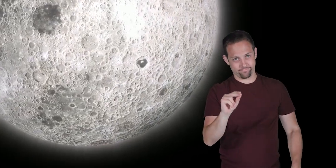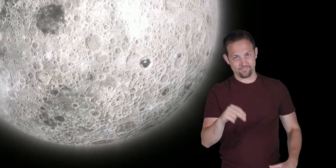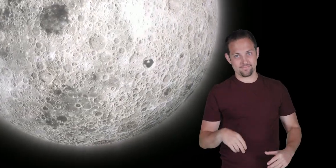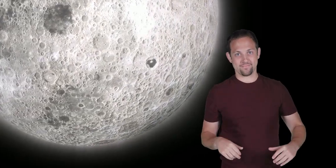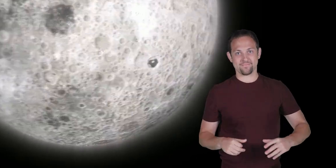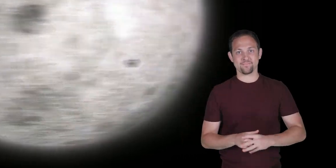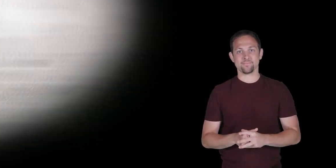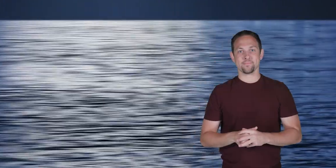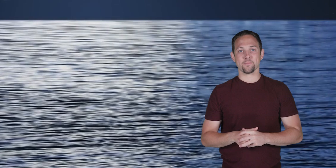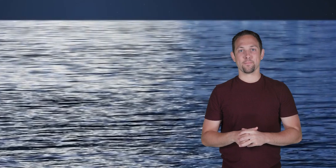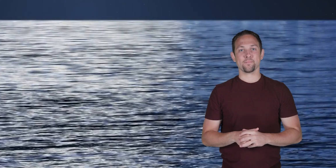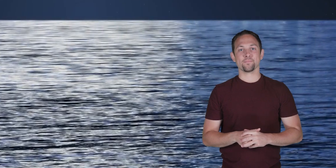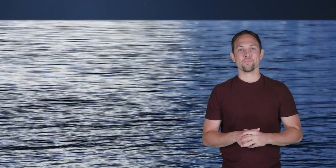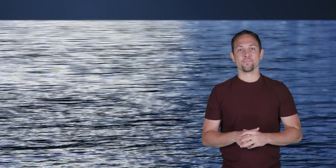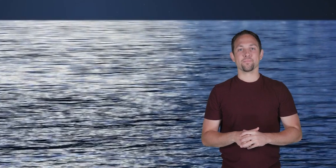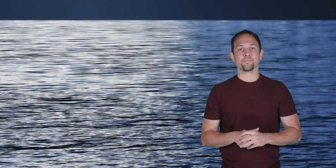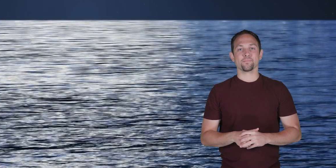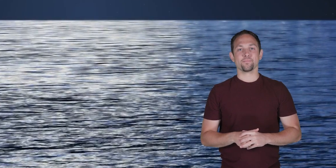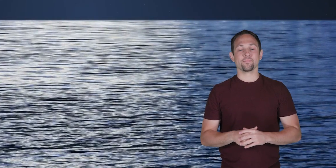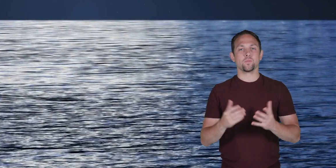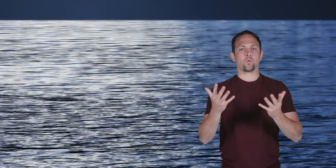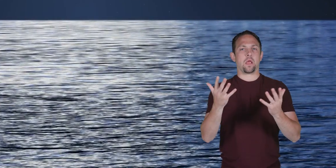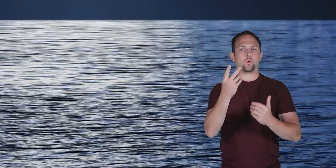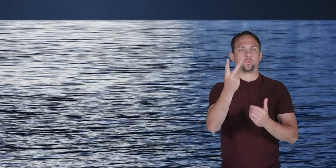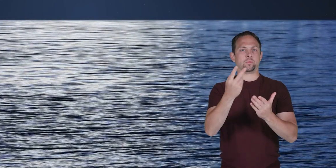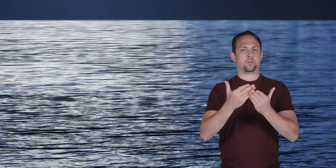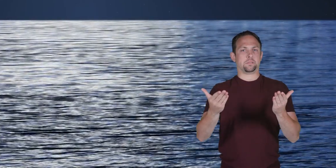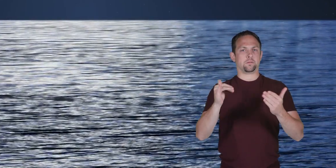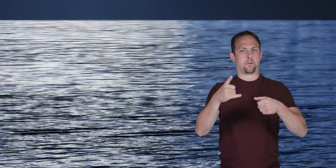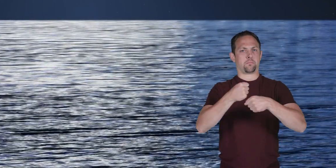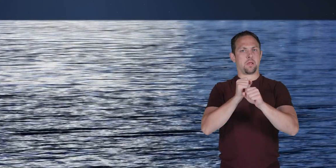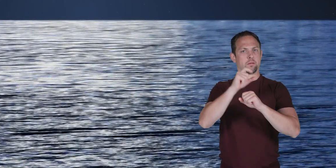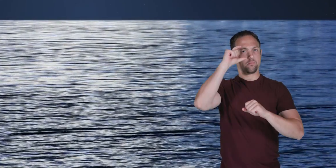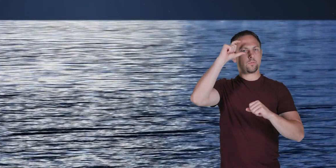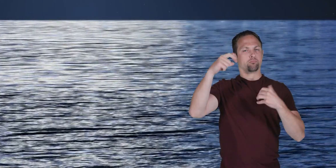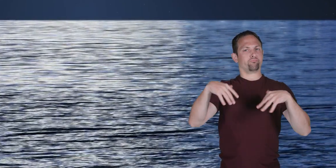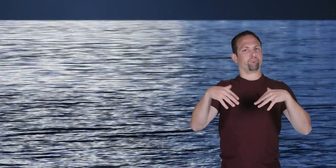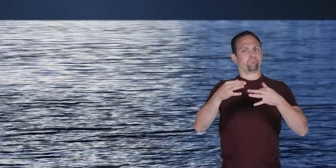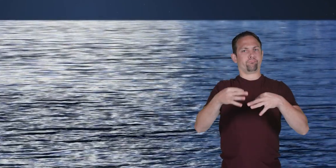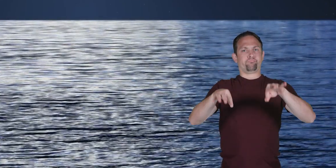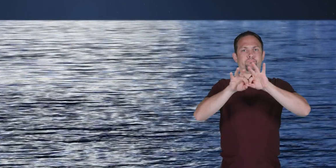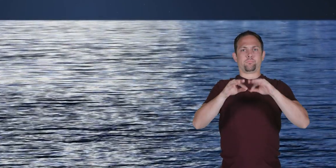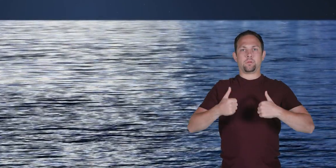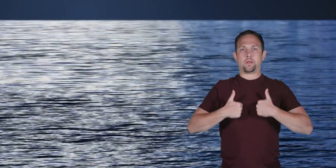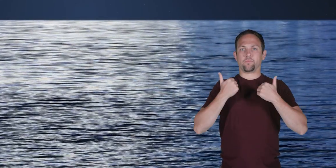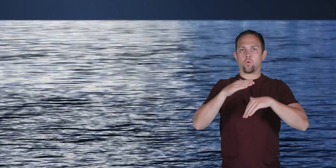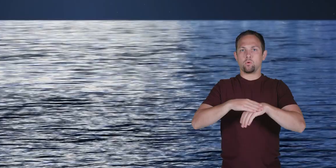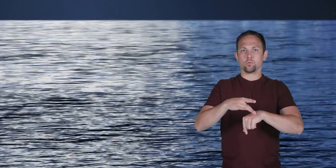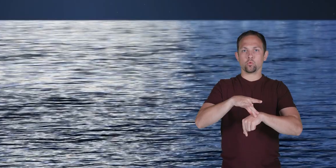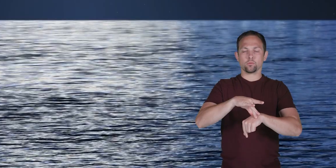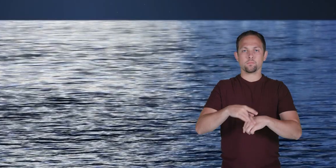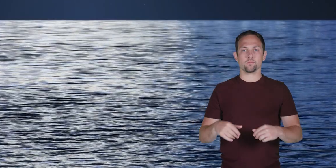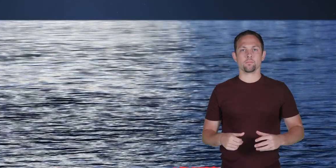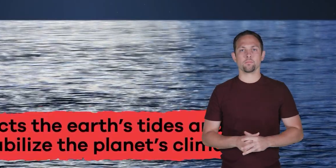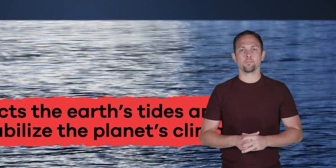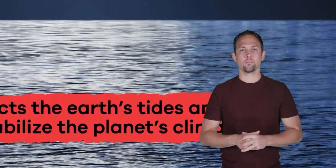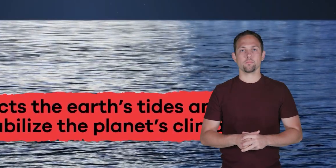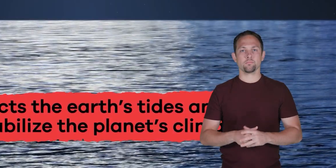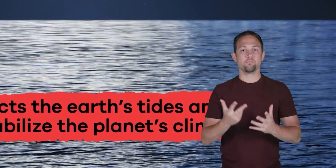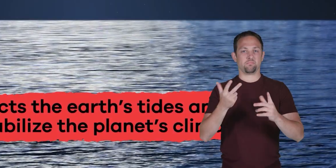what are two things that make the moon essential to life on earth it affects the